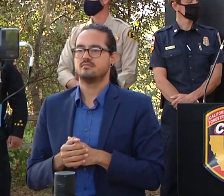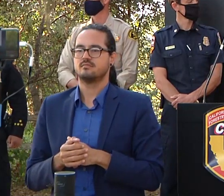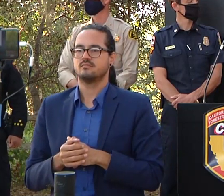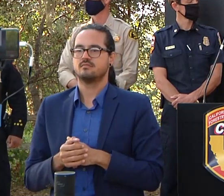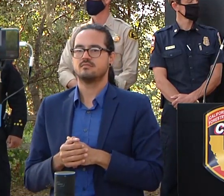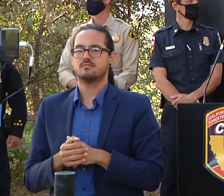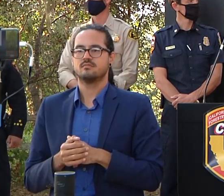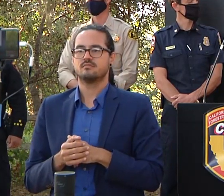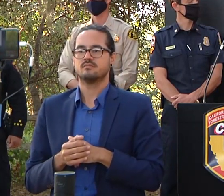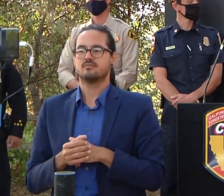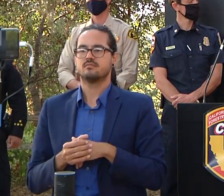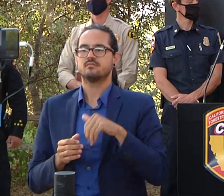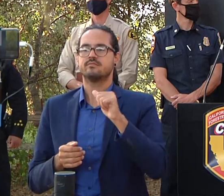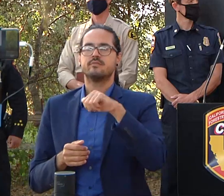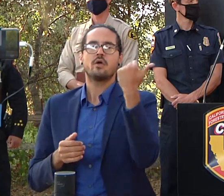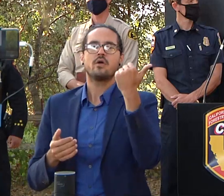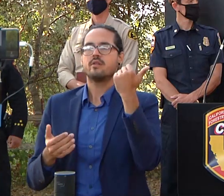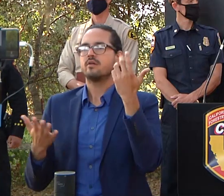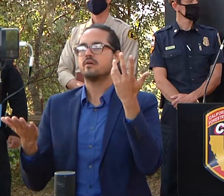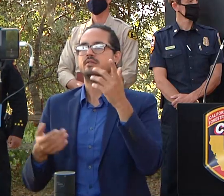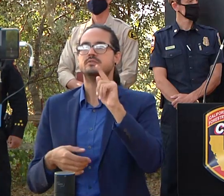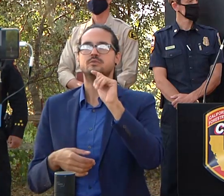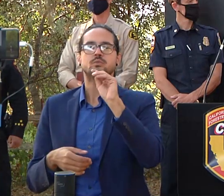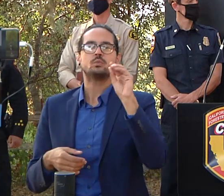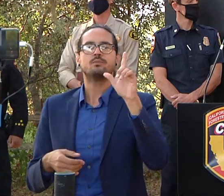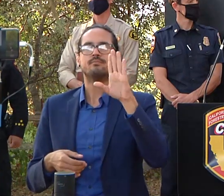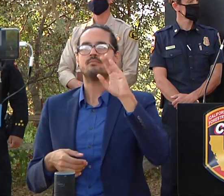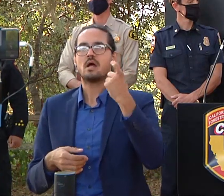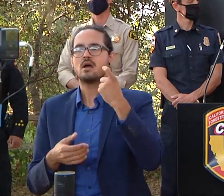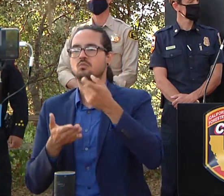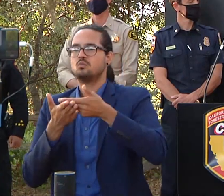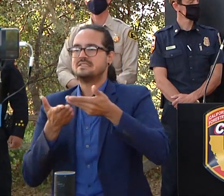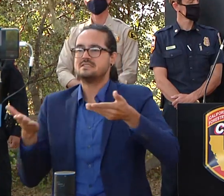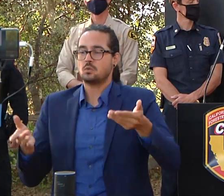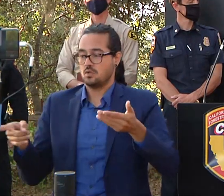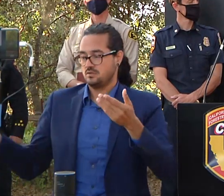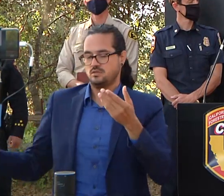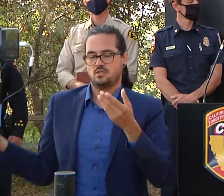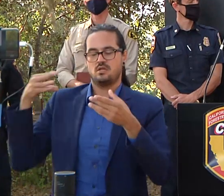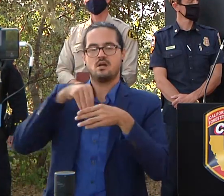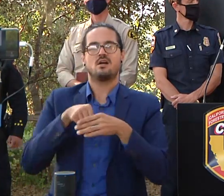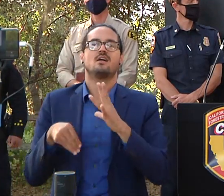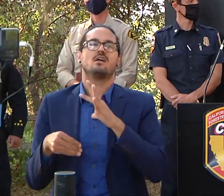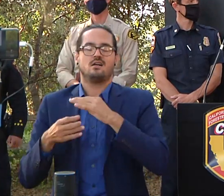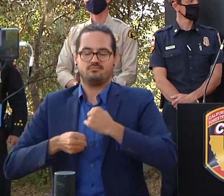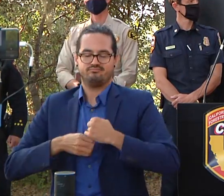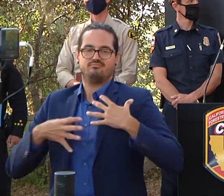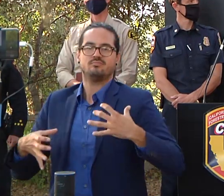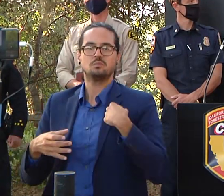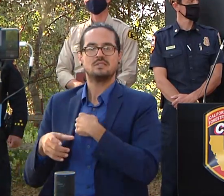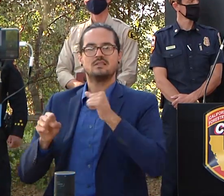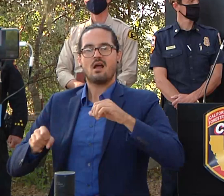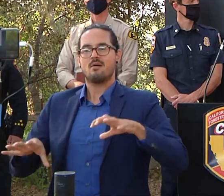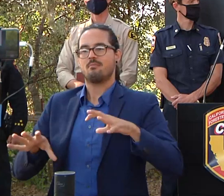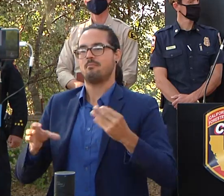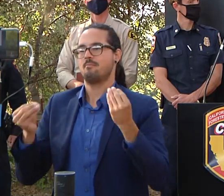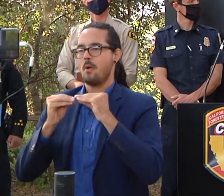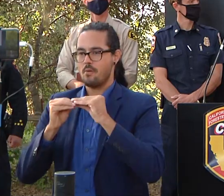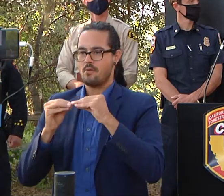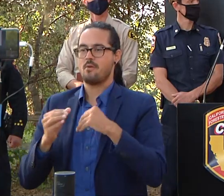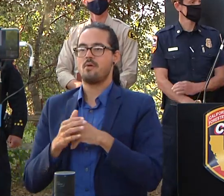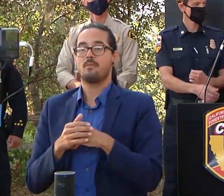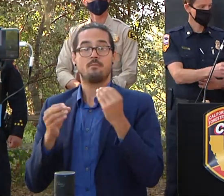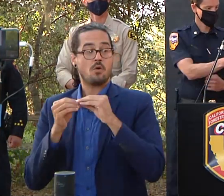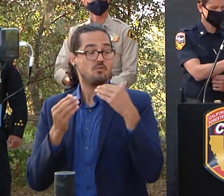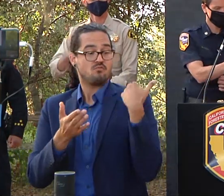and as chief cox said our numbers of resources that we've been getting have been trickling in and we'll continue to do so as we move through this event